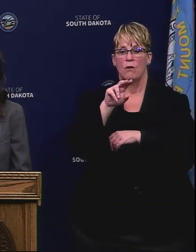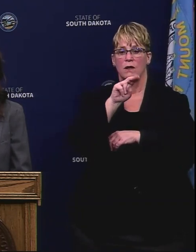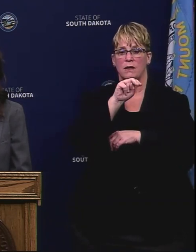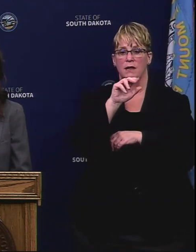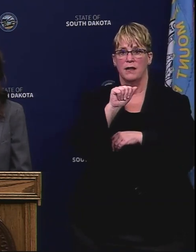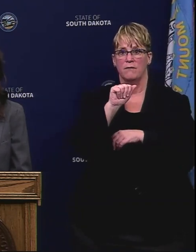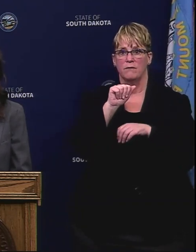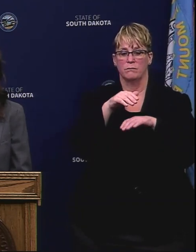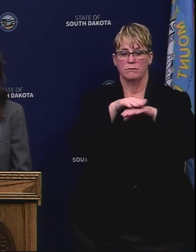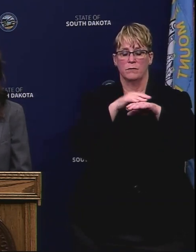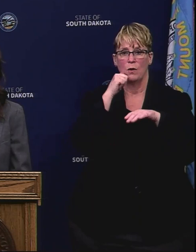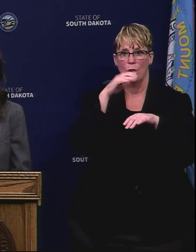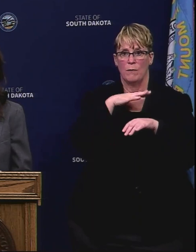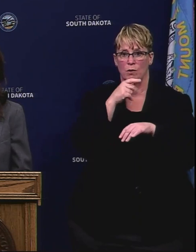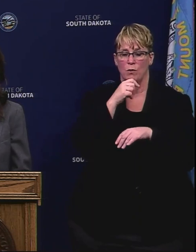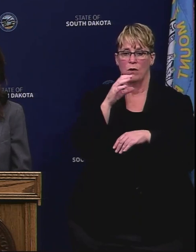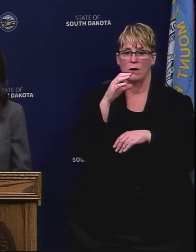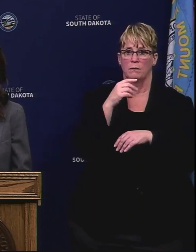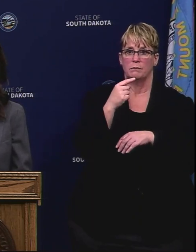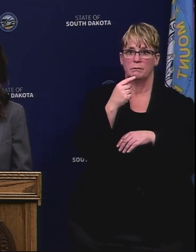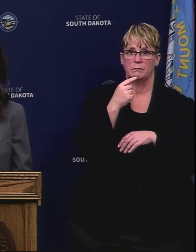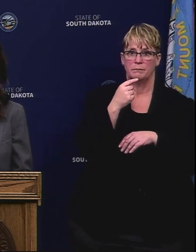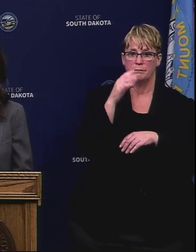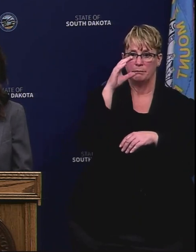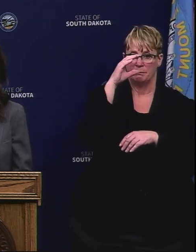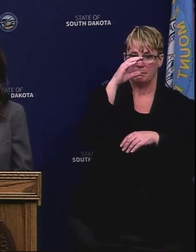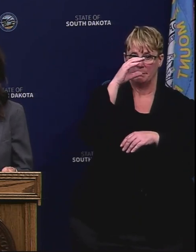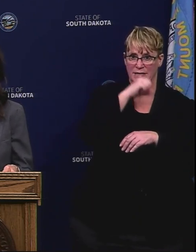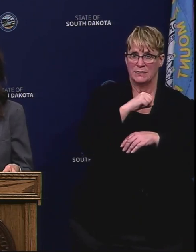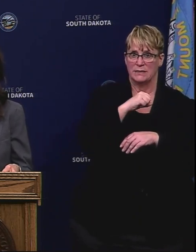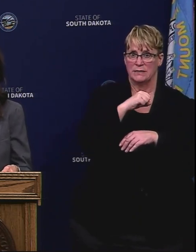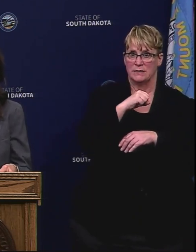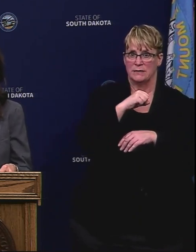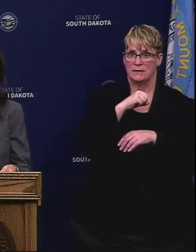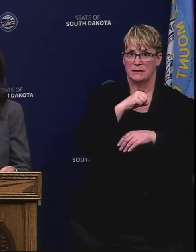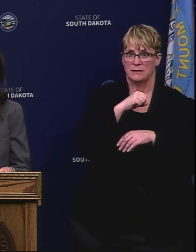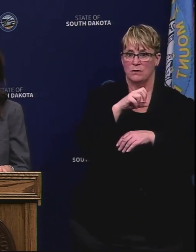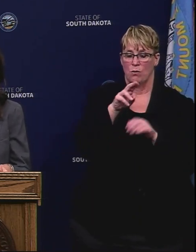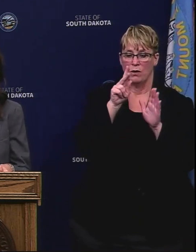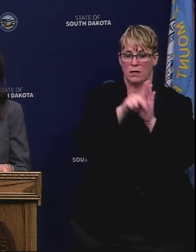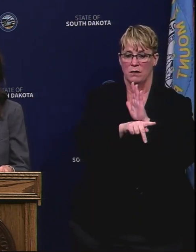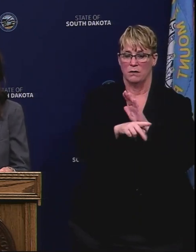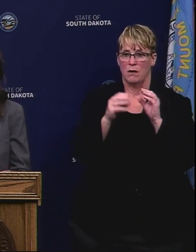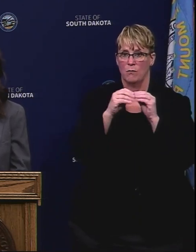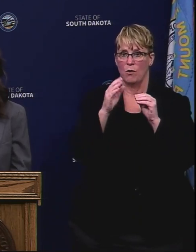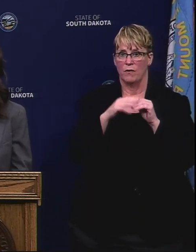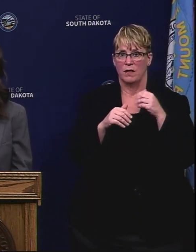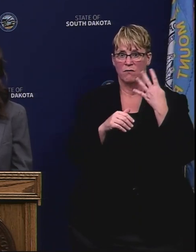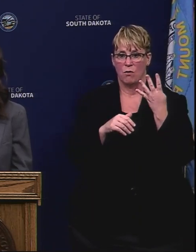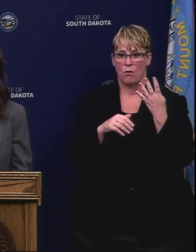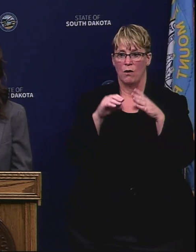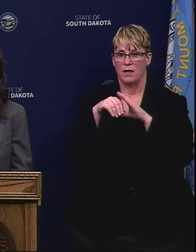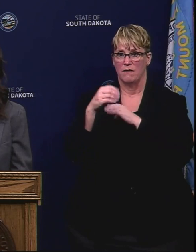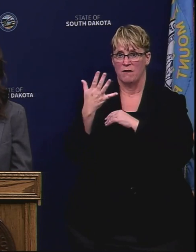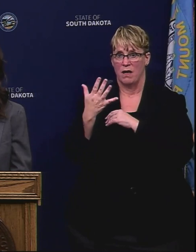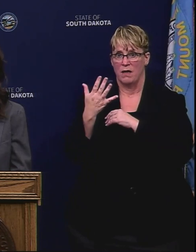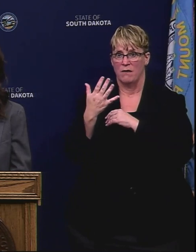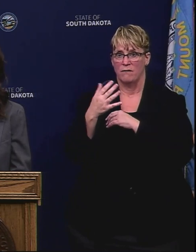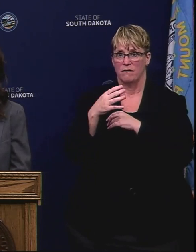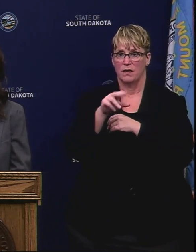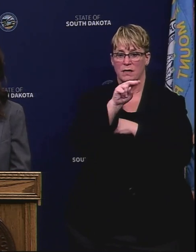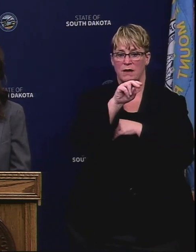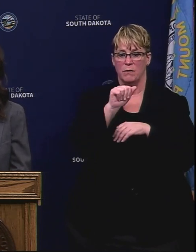Women. According to a 2016 Department of Justice report more than four in five indigenous women in the United States